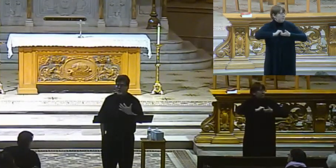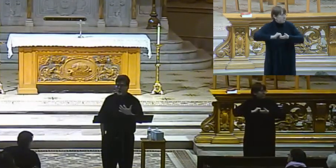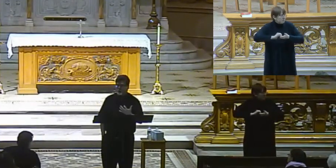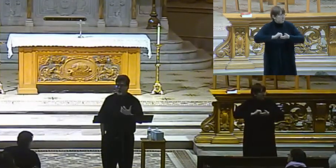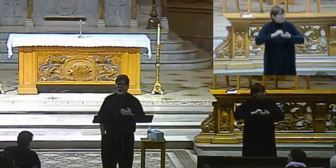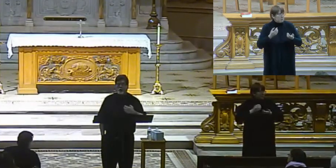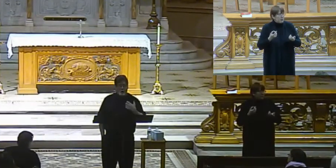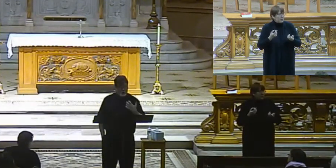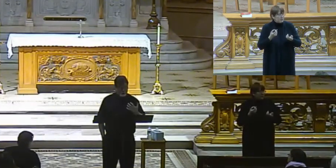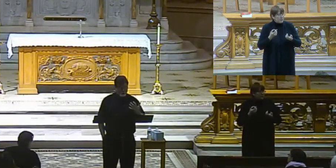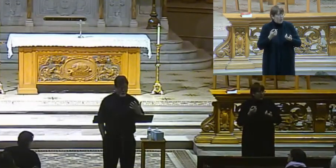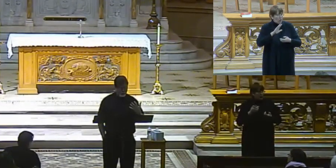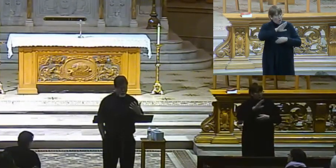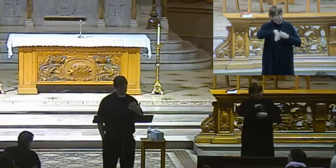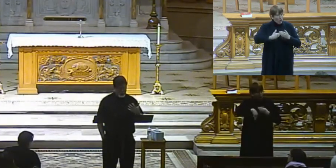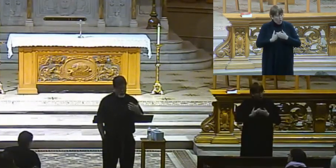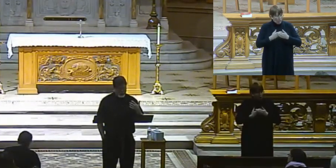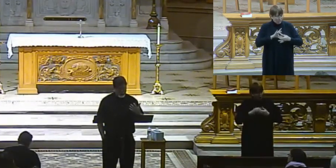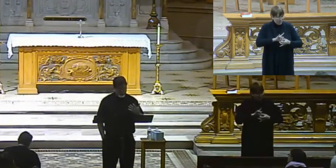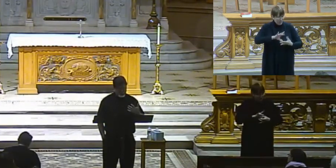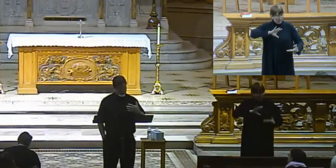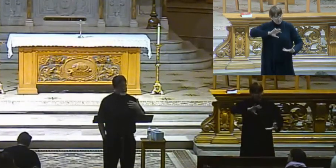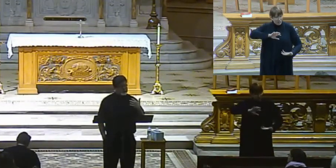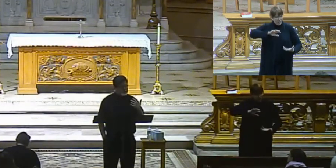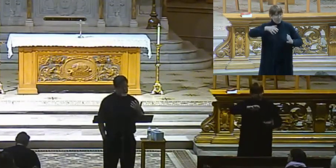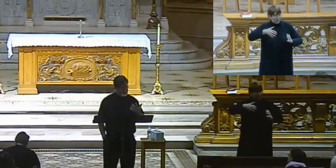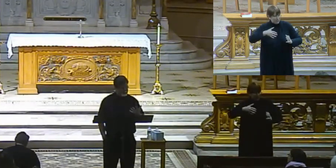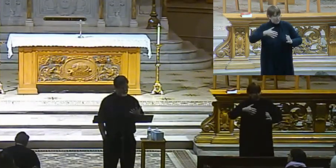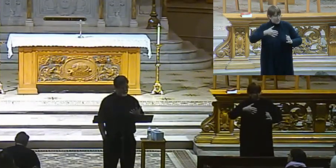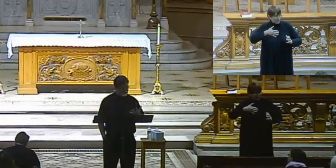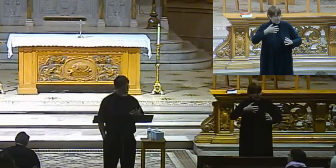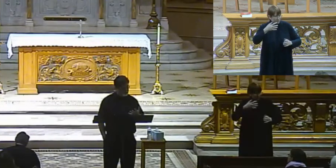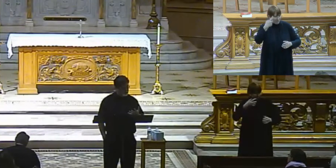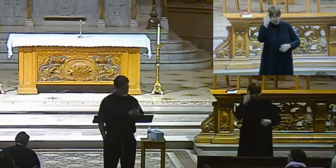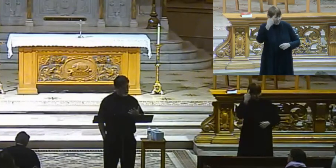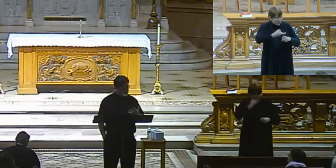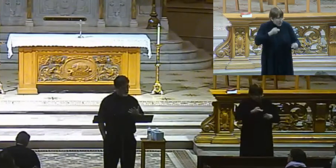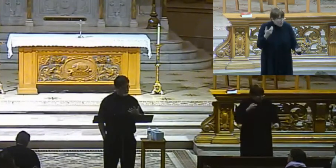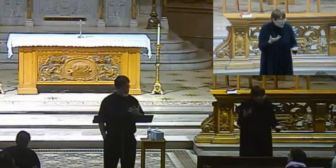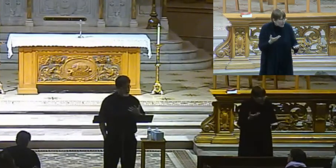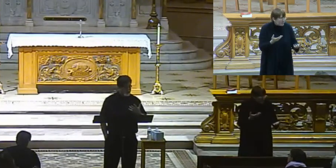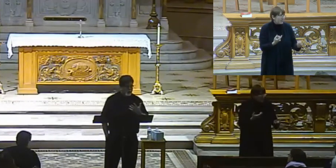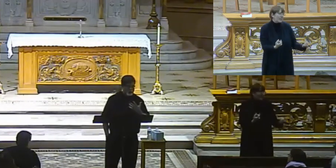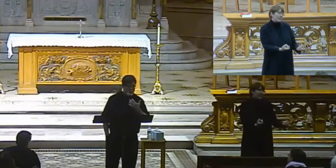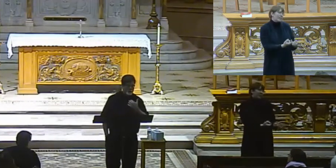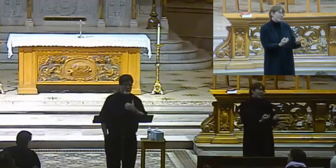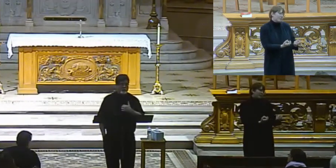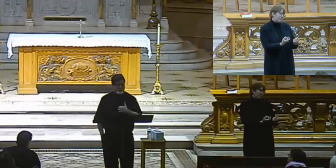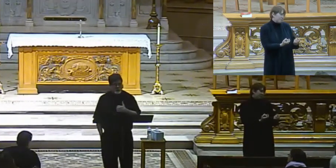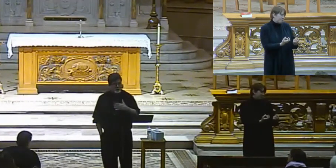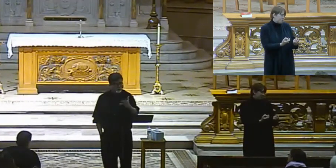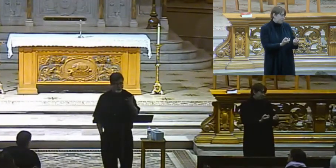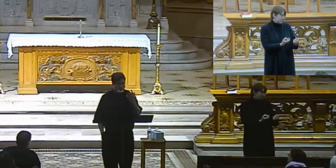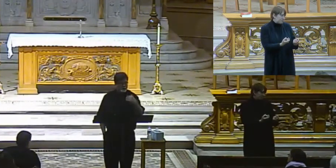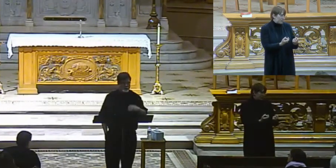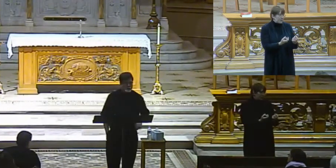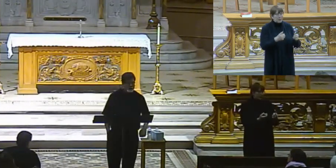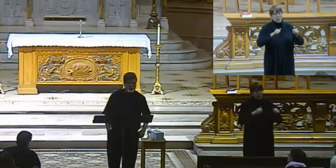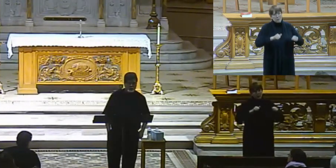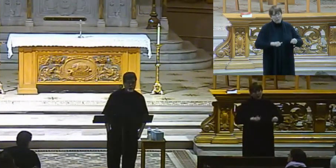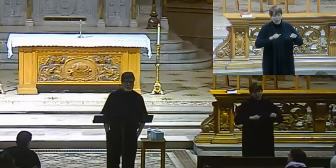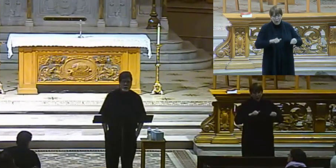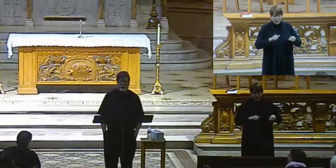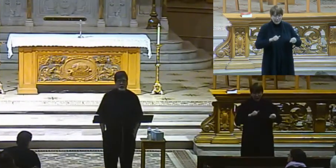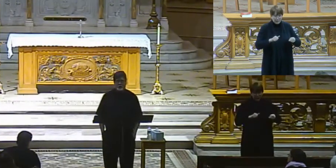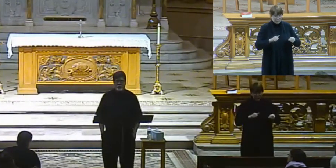within the church, ultimately is sin. Ultimately is sin. All right? So, we may see, we may see within